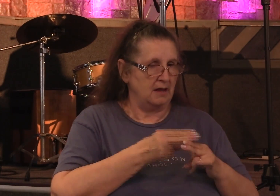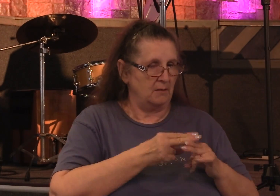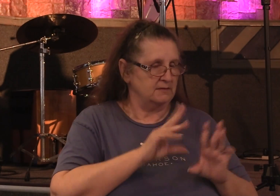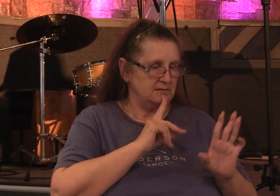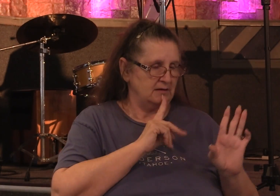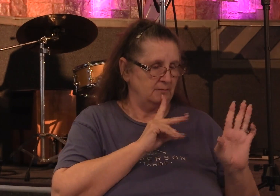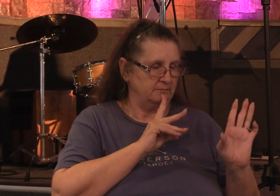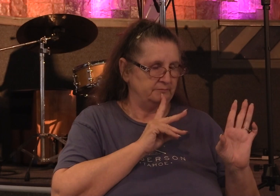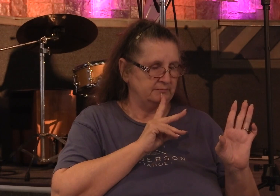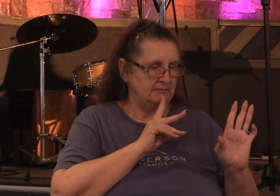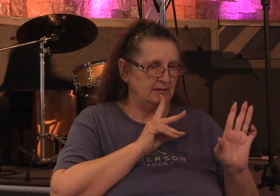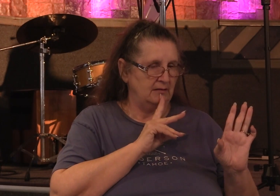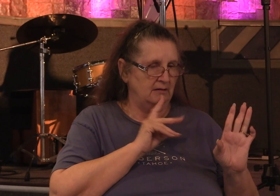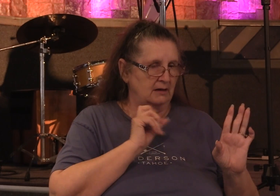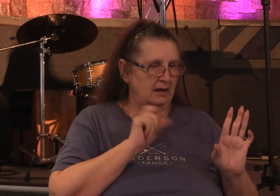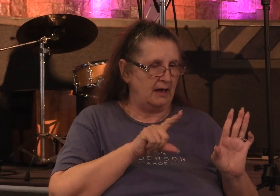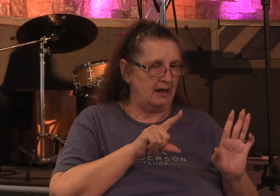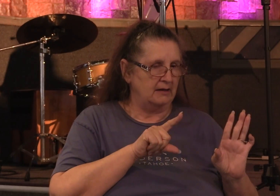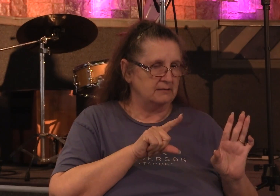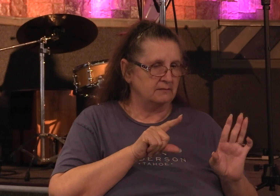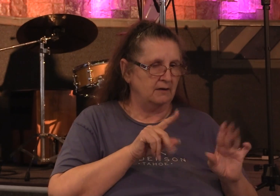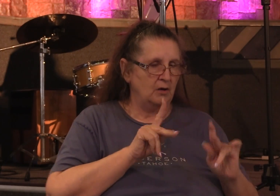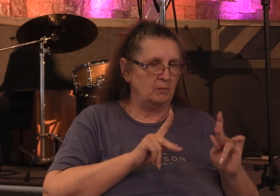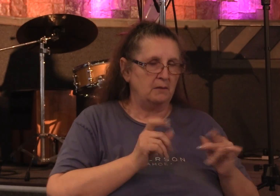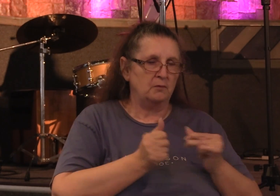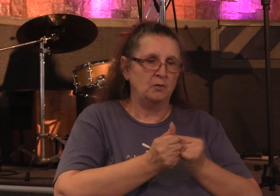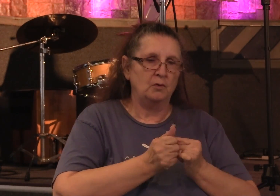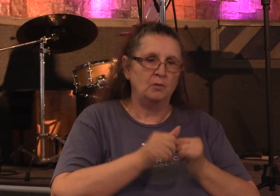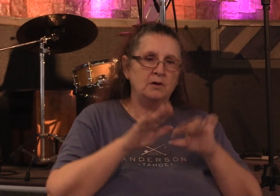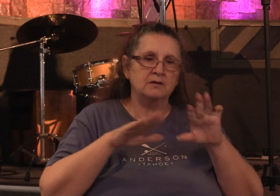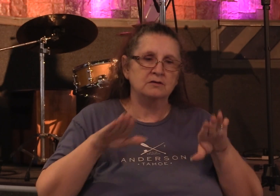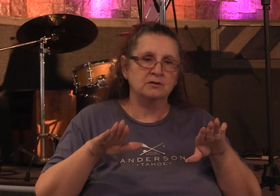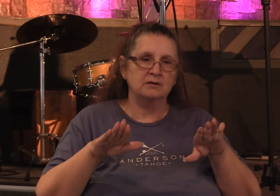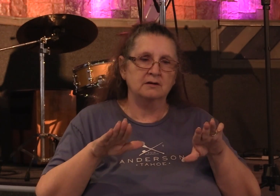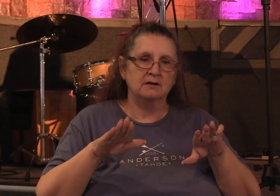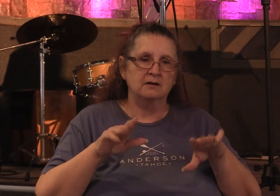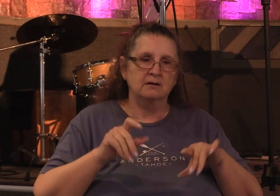and asked that it go to someone with children so that they can give them a good Christmas.